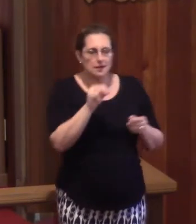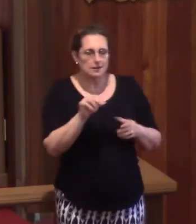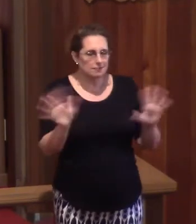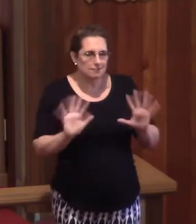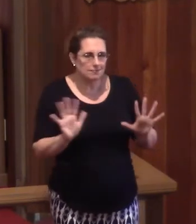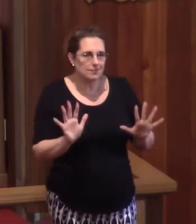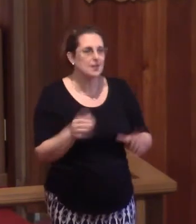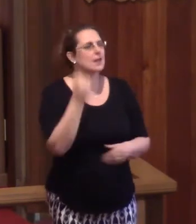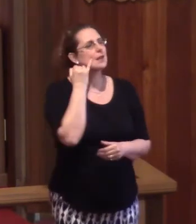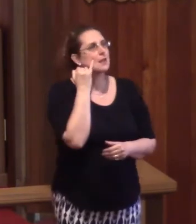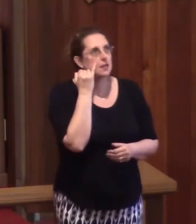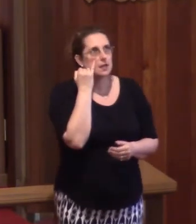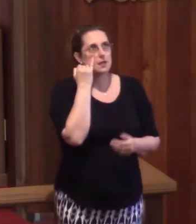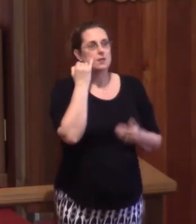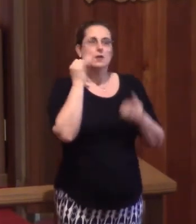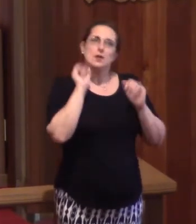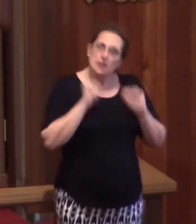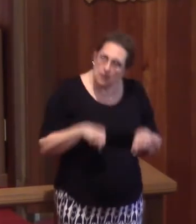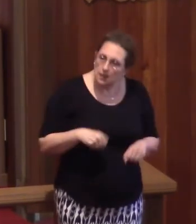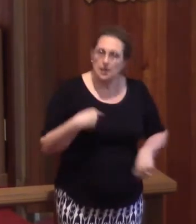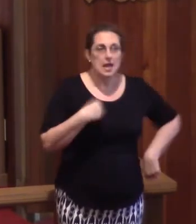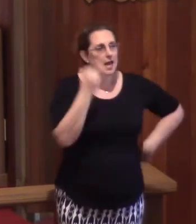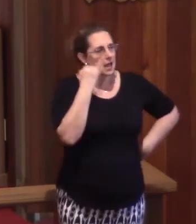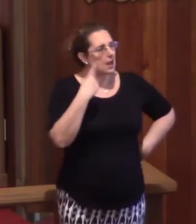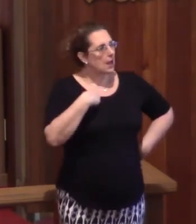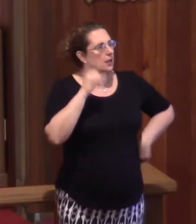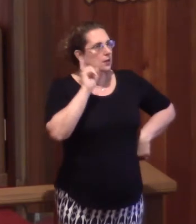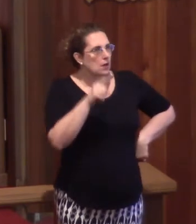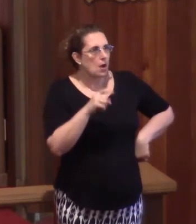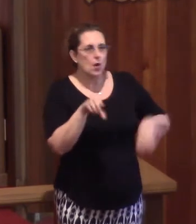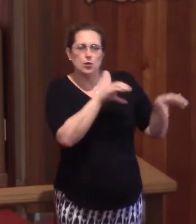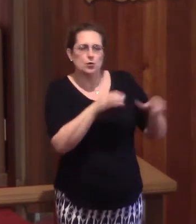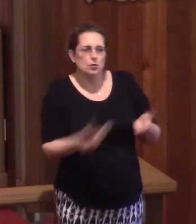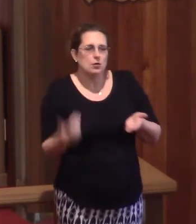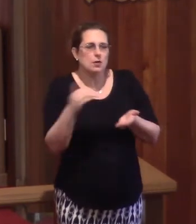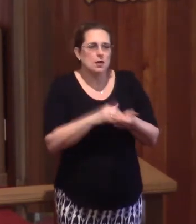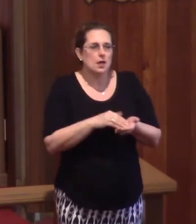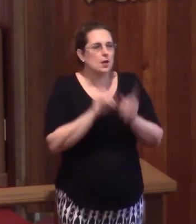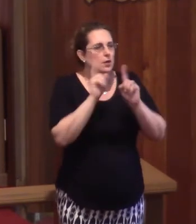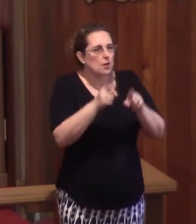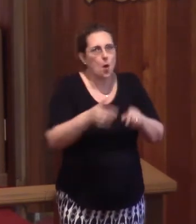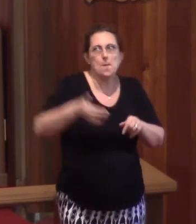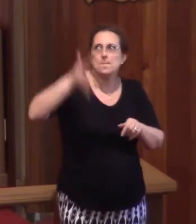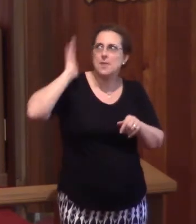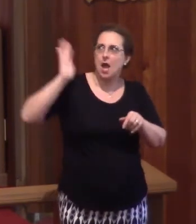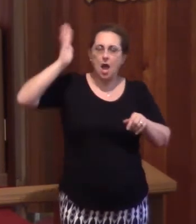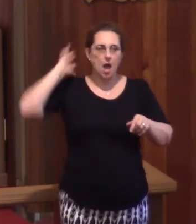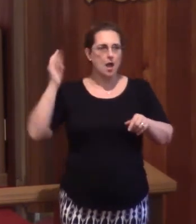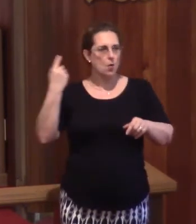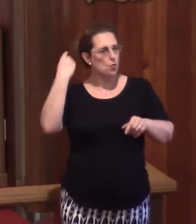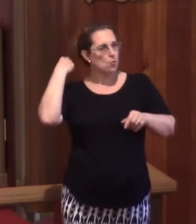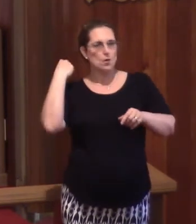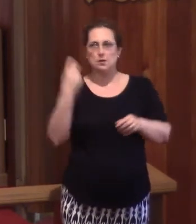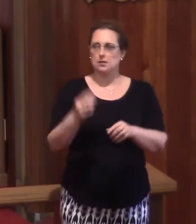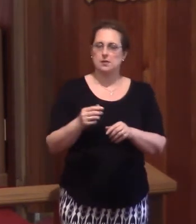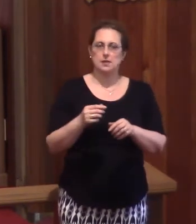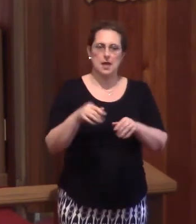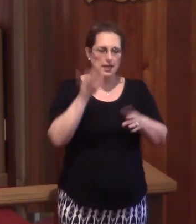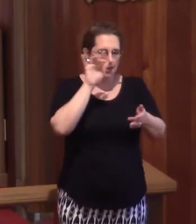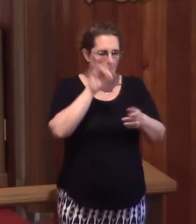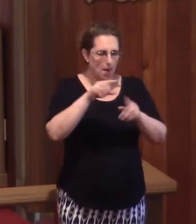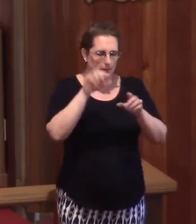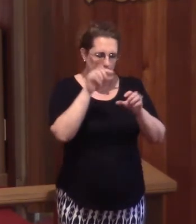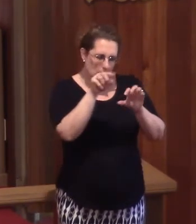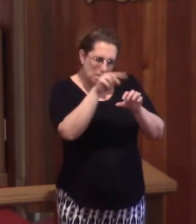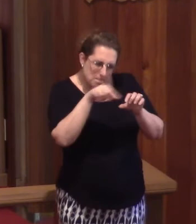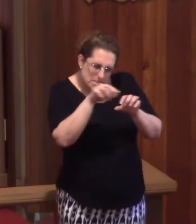You know, if only. Man, if I could have a do-over. If I could go back and try again. If I could just hit the reset